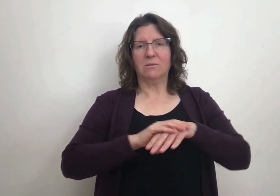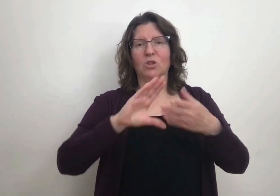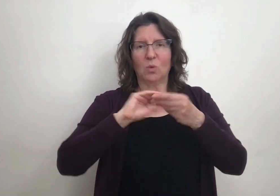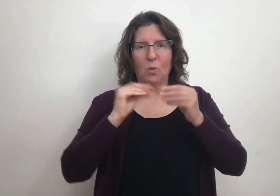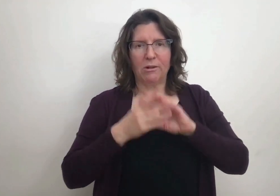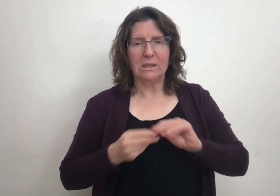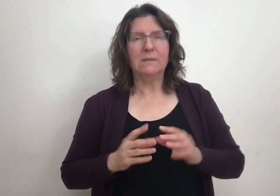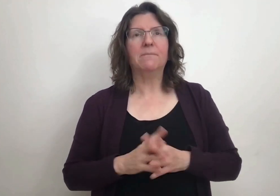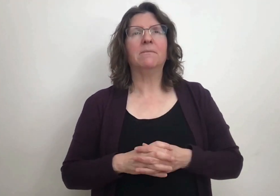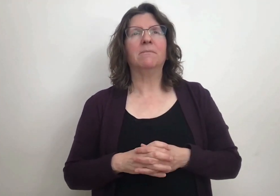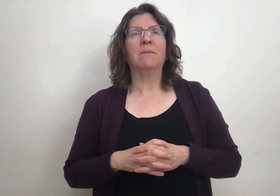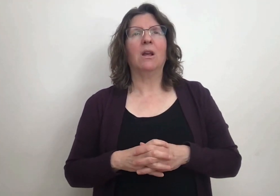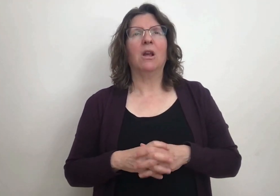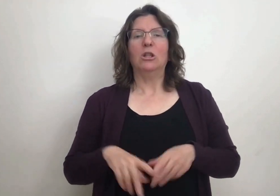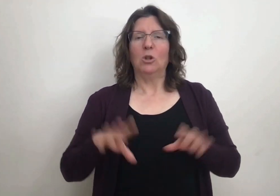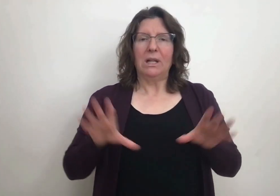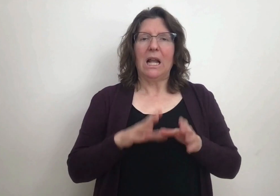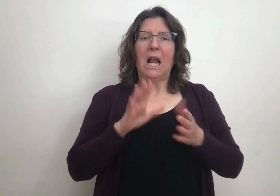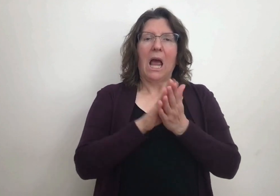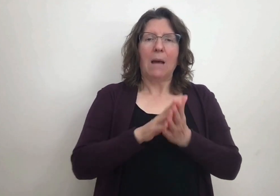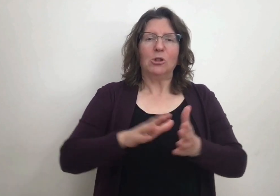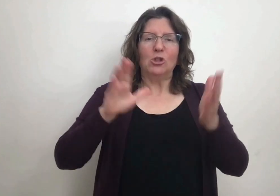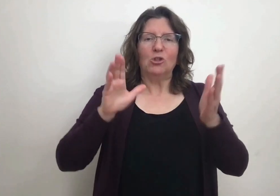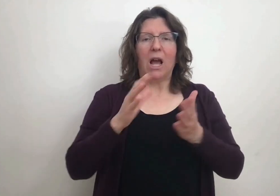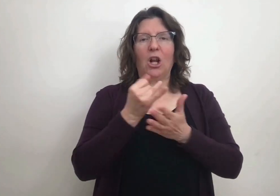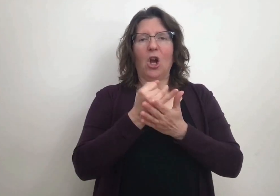the students were working on, they also had to create an English story.